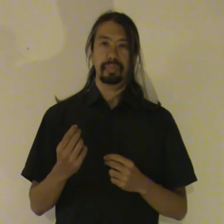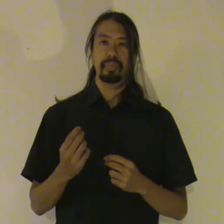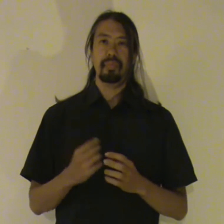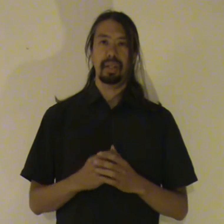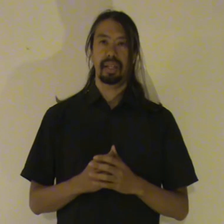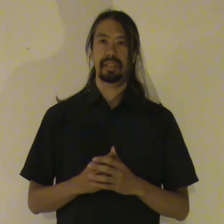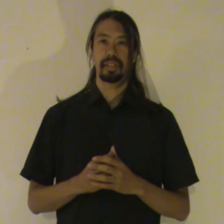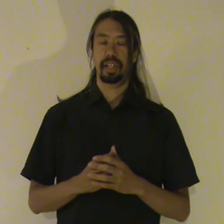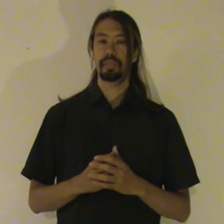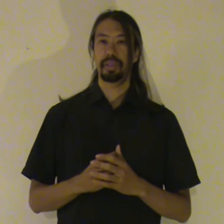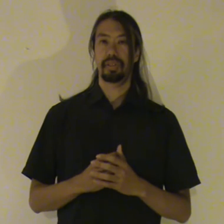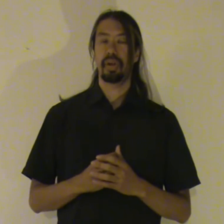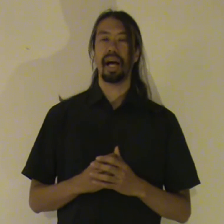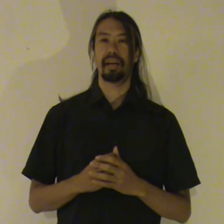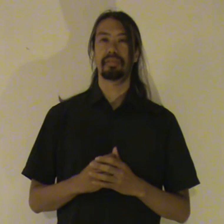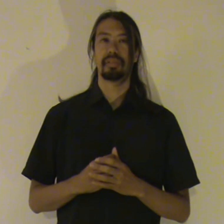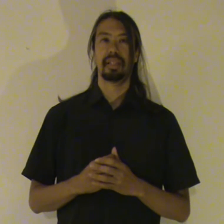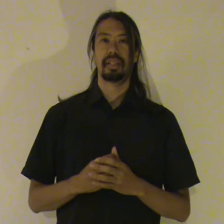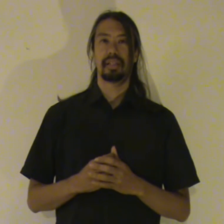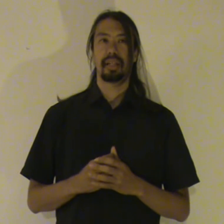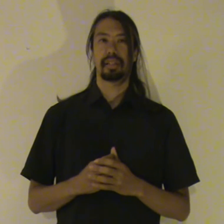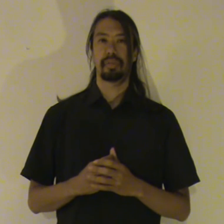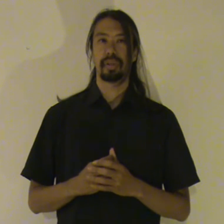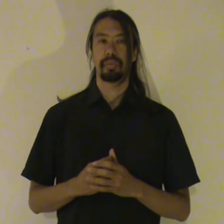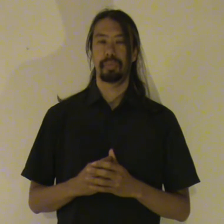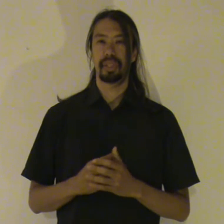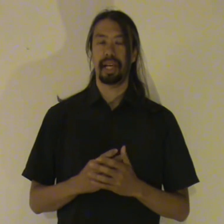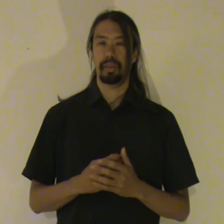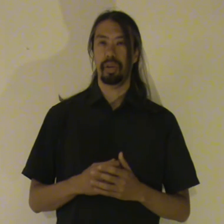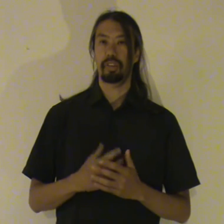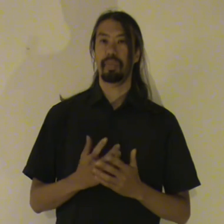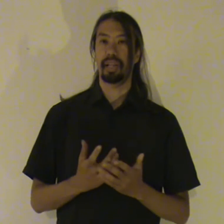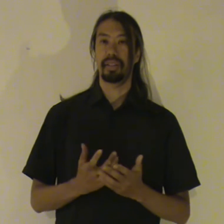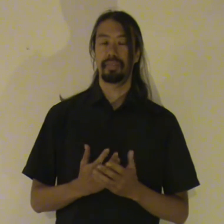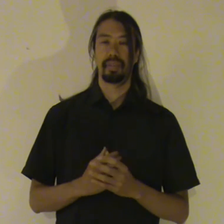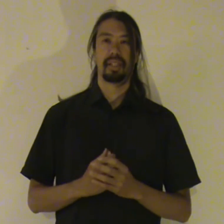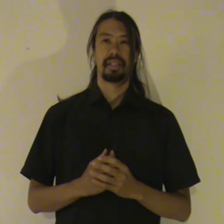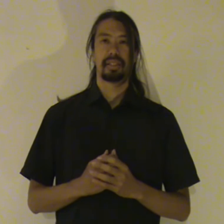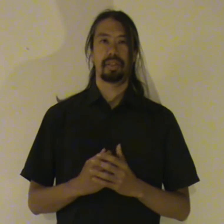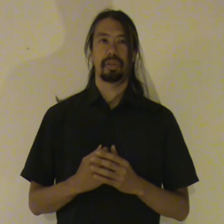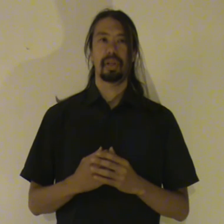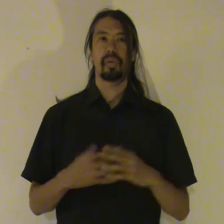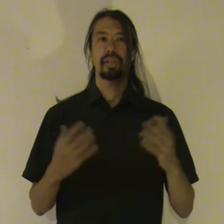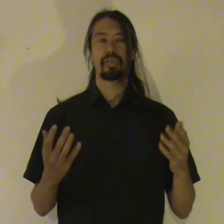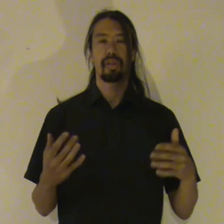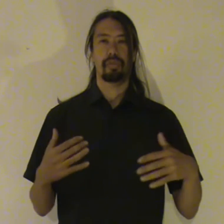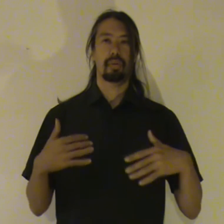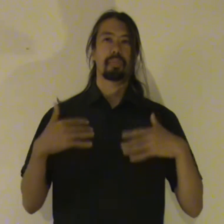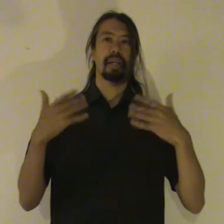The less judgments you have. The less you will project or expect. So if you go into something completely